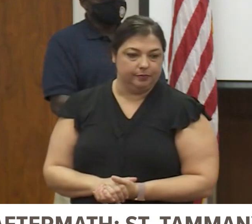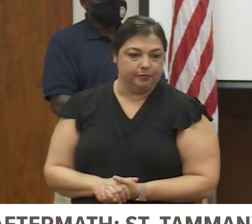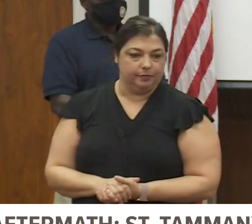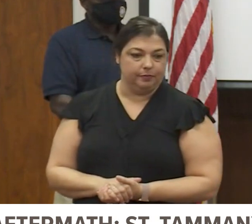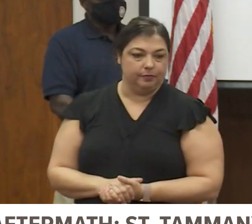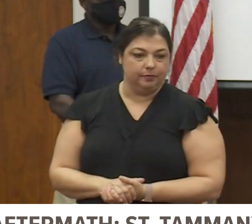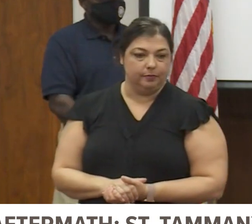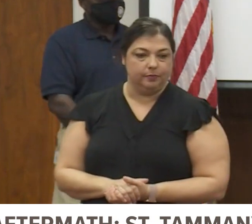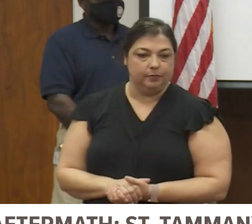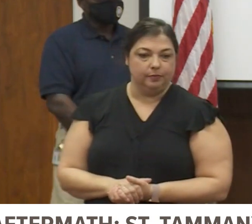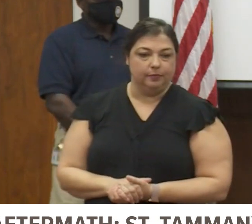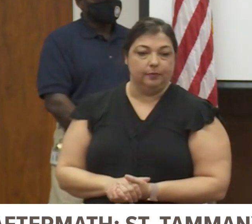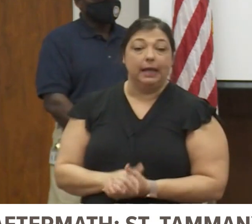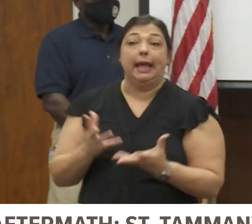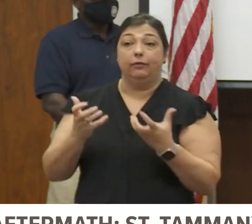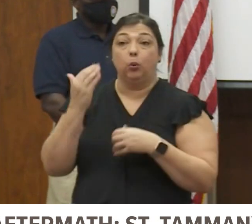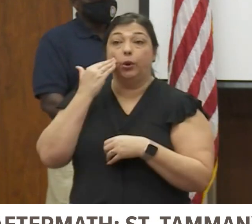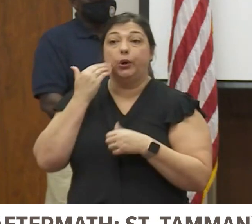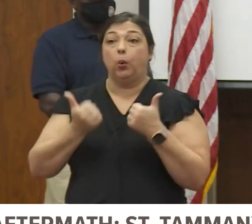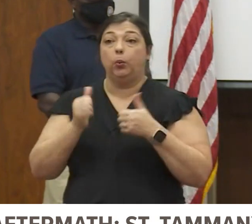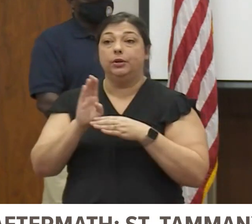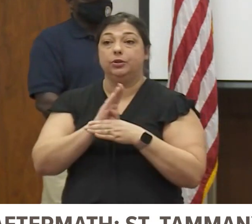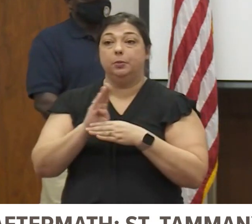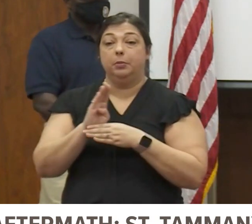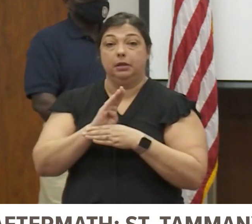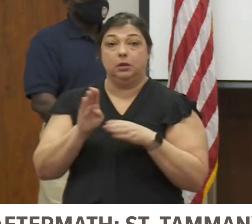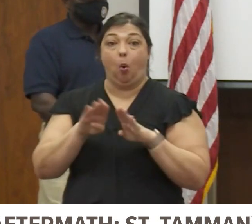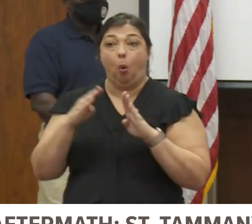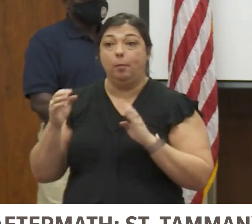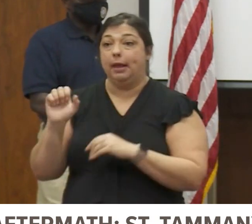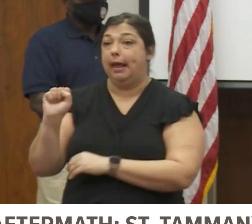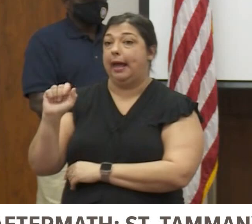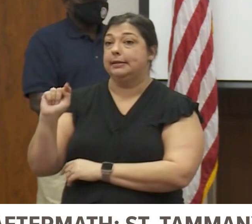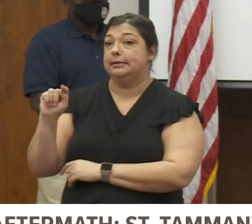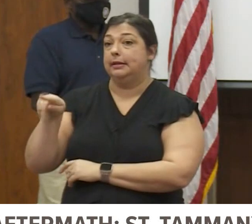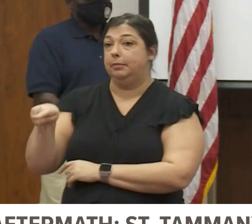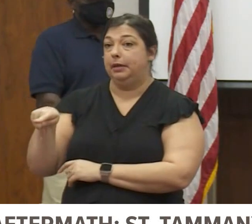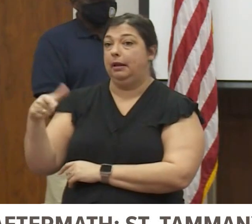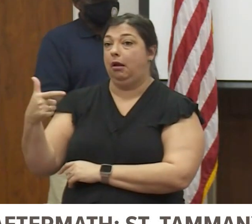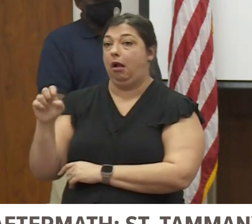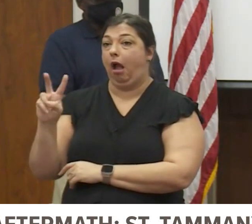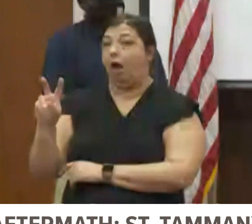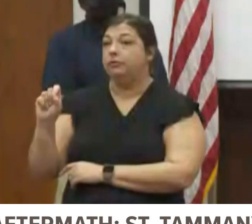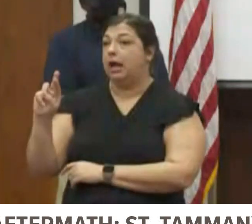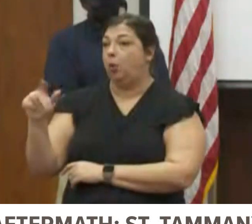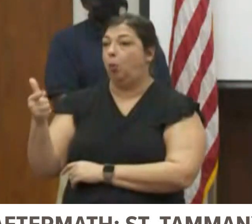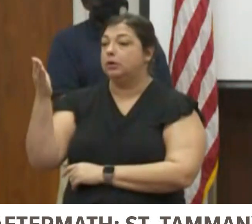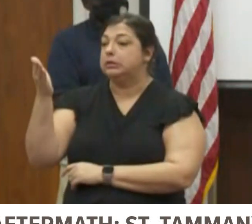To find out what businesses are open, you could go to stpgov.org slash open.